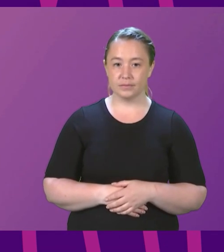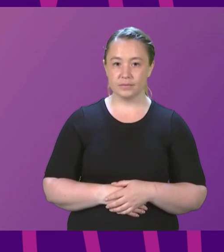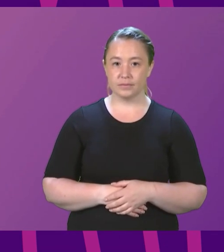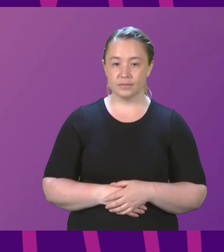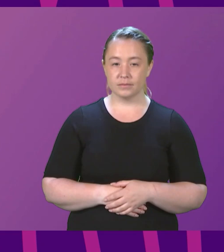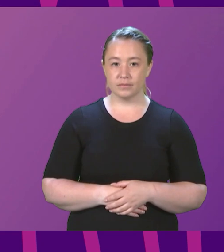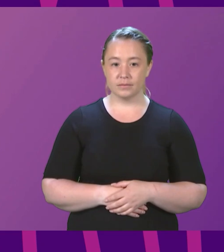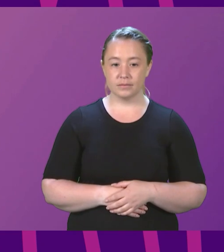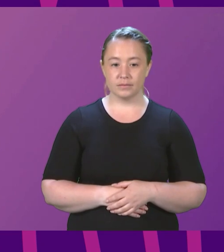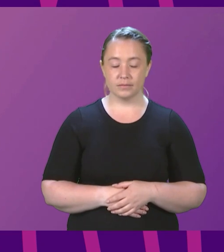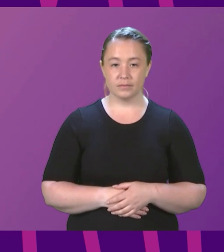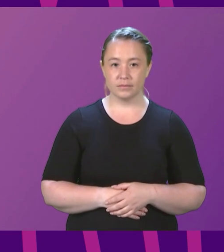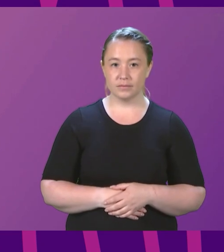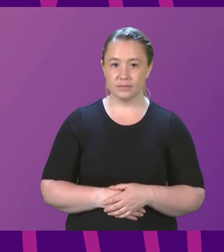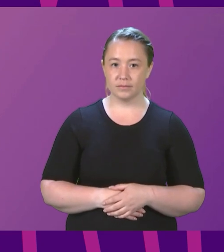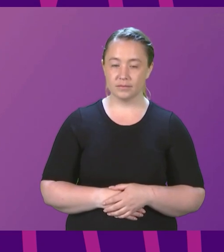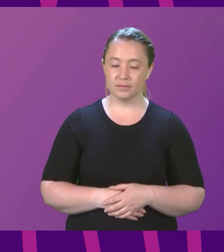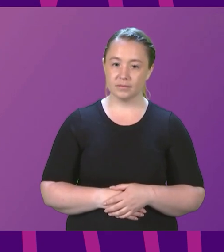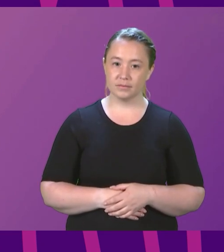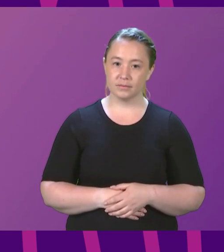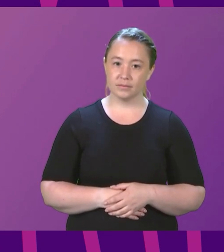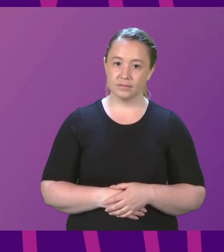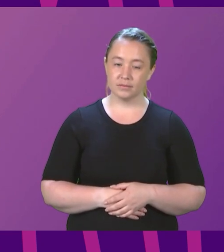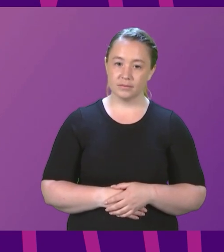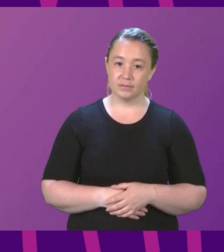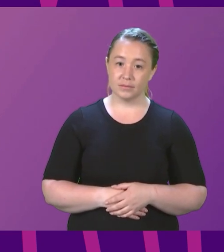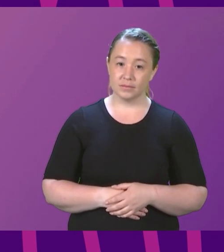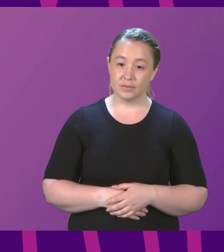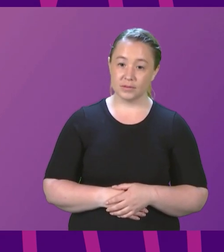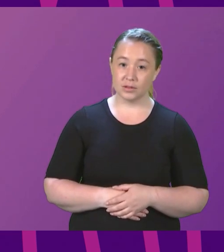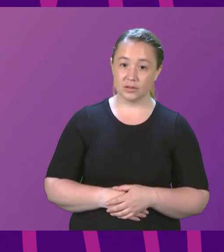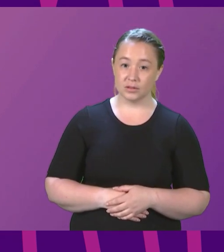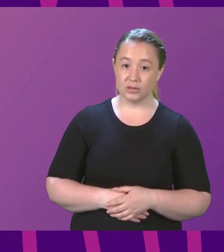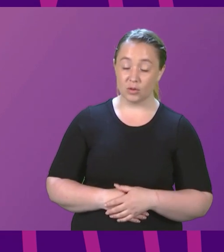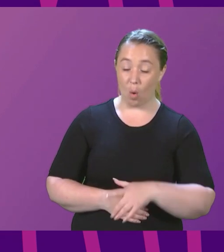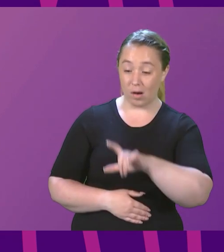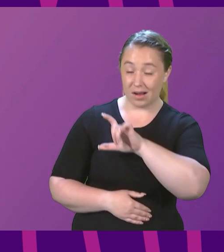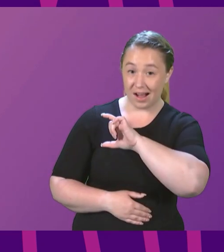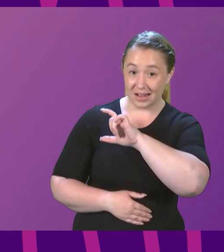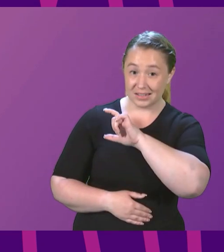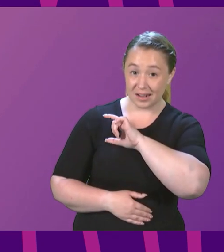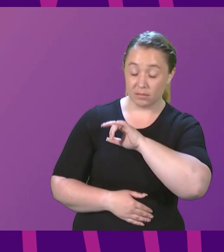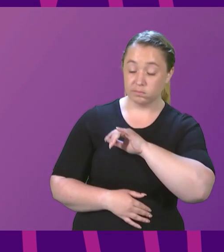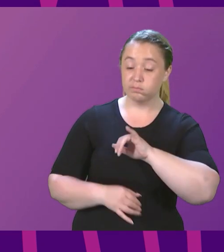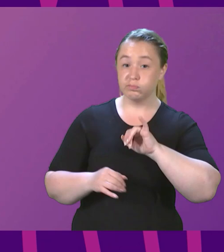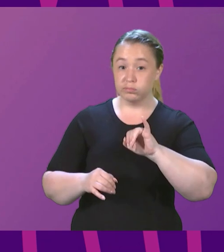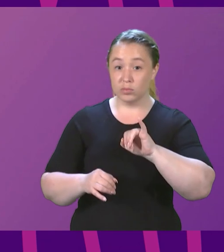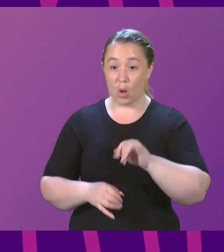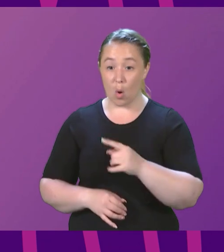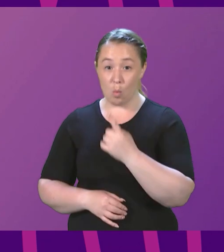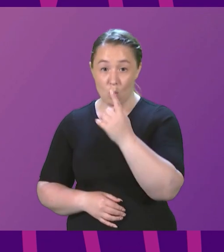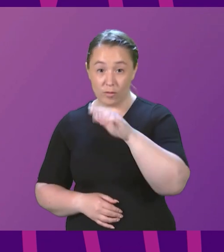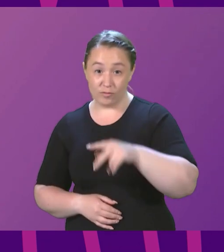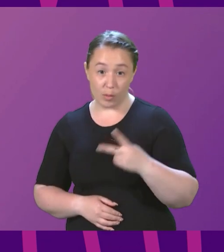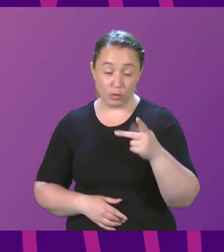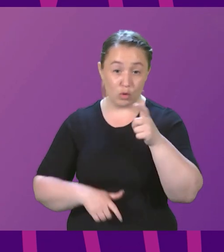Joe Fitzpatrick Signing officer, one in two of us will get cancer in our lifetime. This morning, new stats reveal cancer waiting times are the